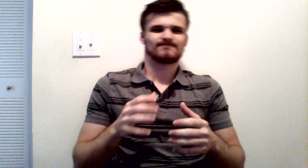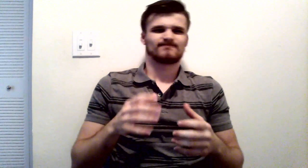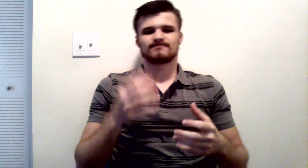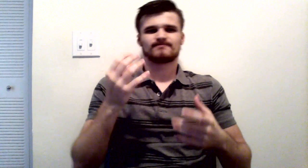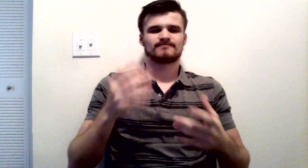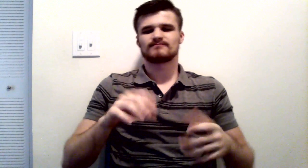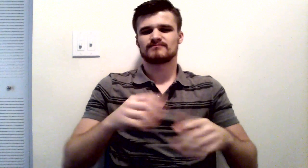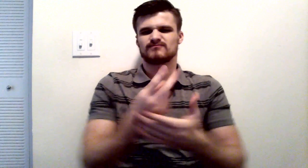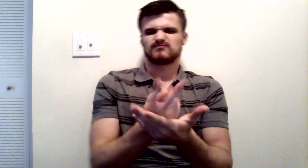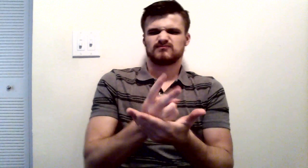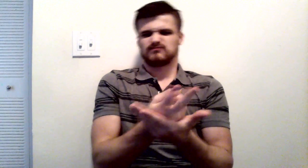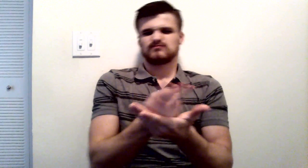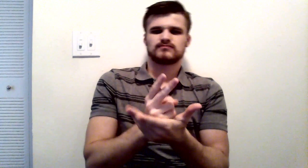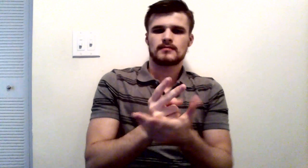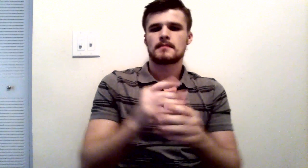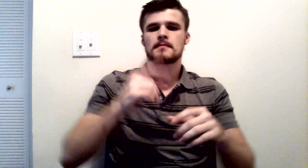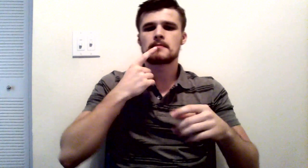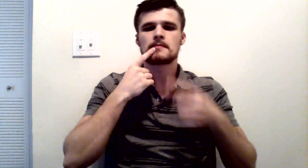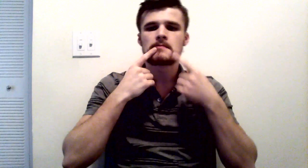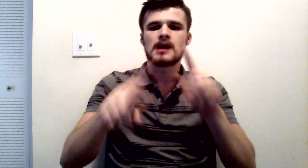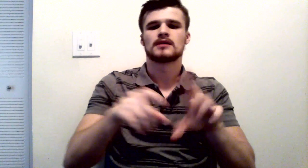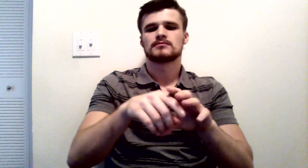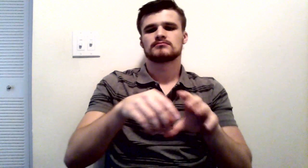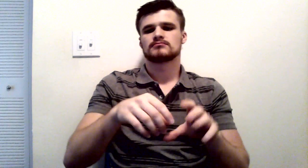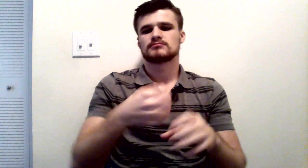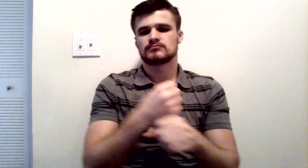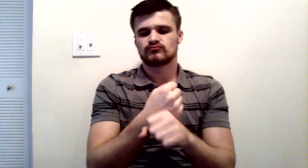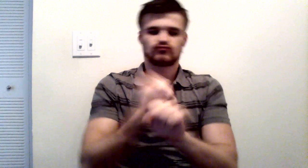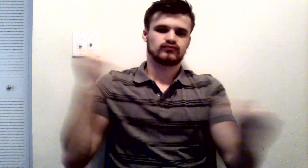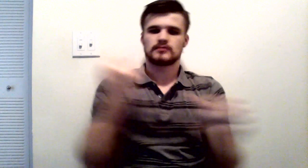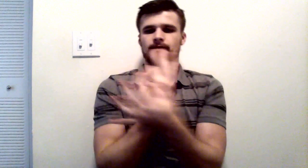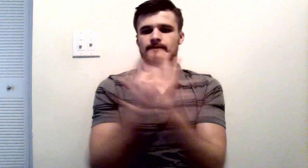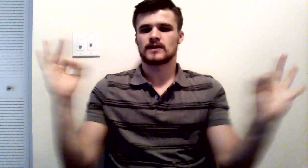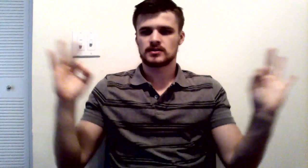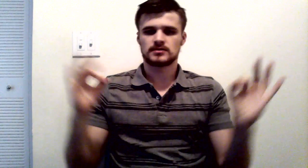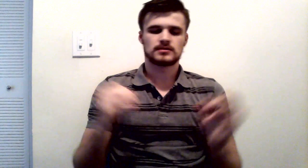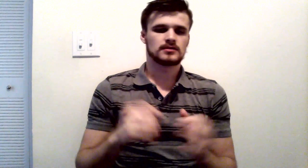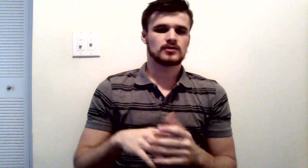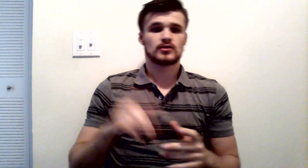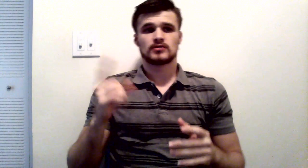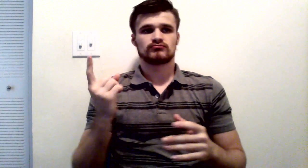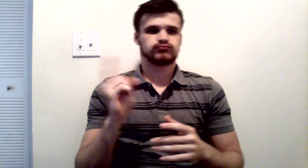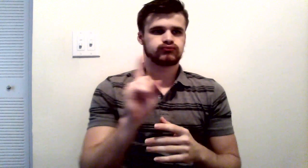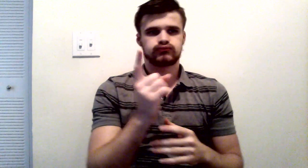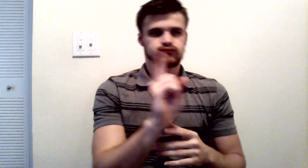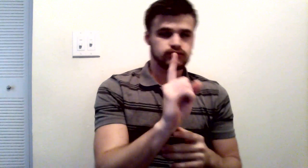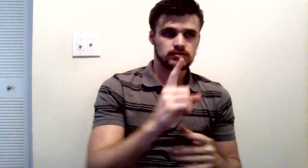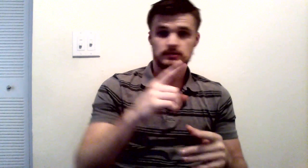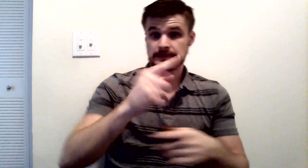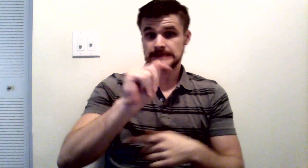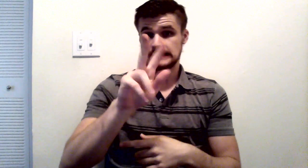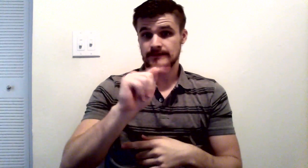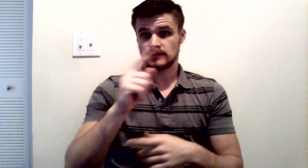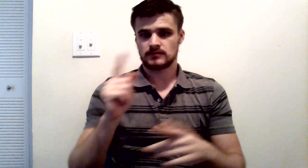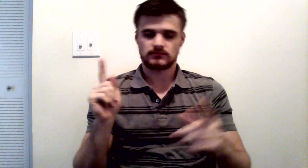unruly, and the side of his head smashes into a television, one of the elevated television sets. And he collapses.